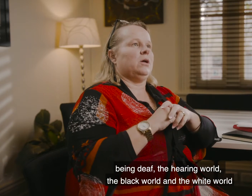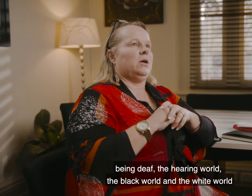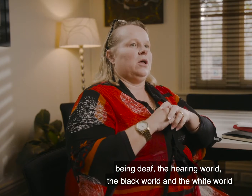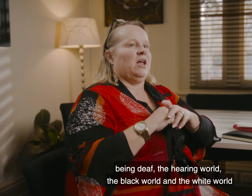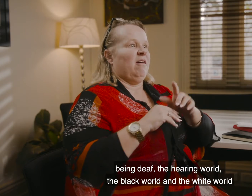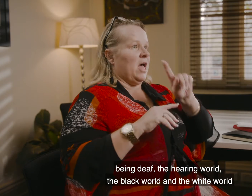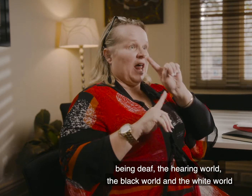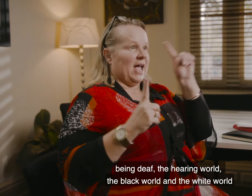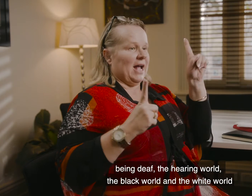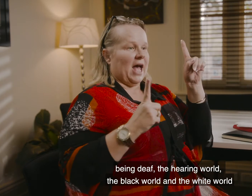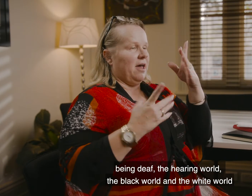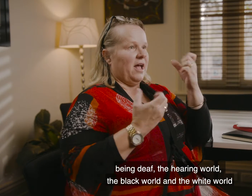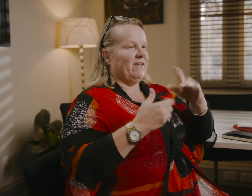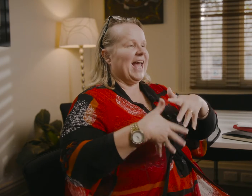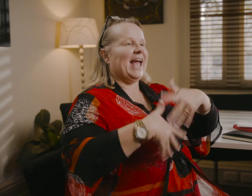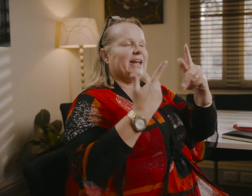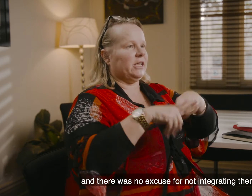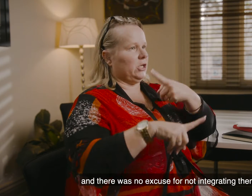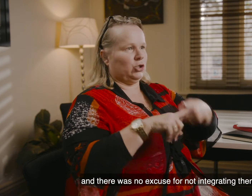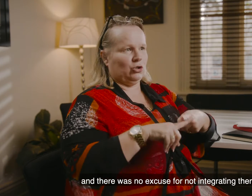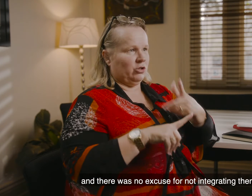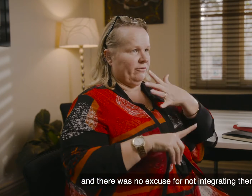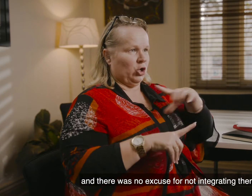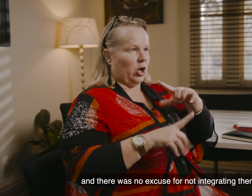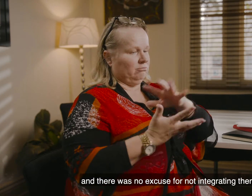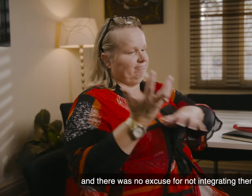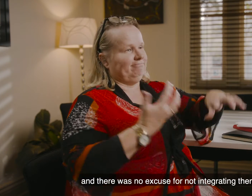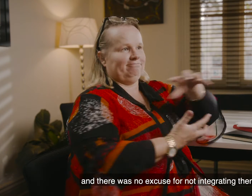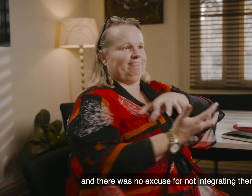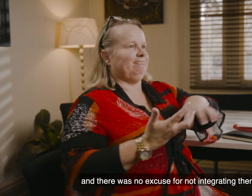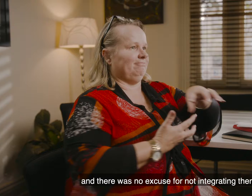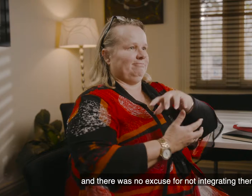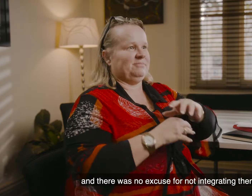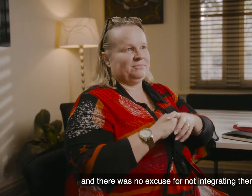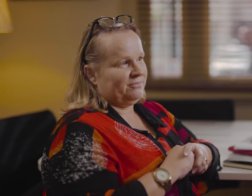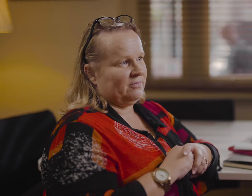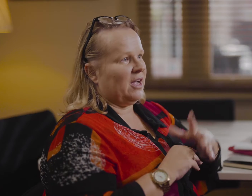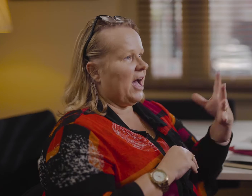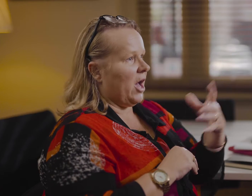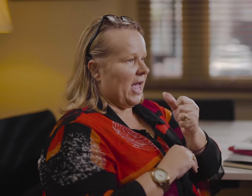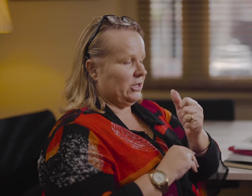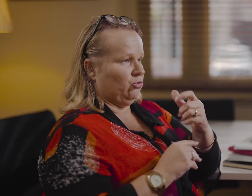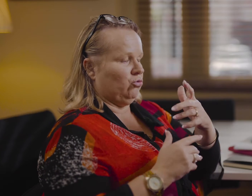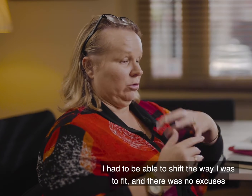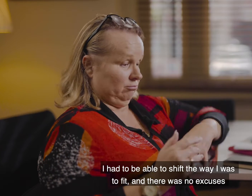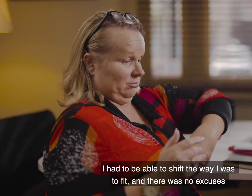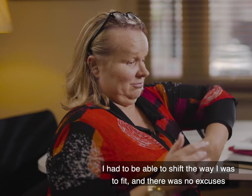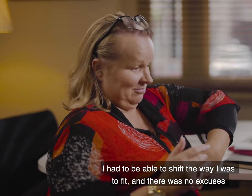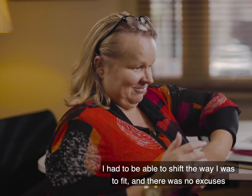world and the white world. And there was no excuse for not integrating them. I had to be